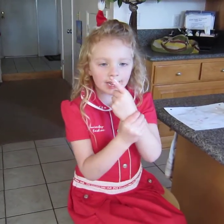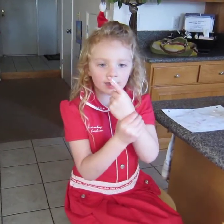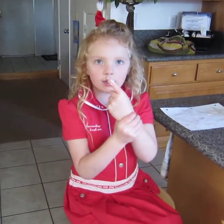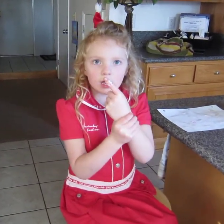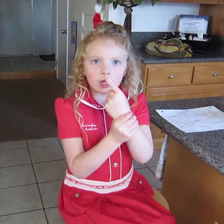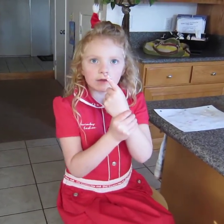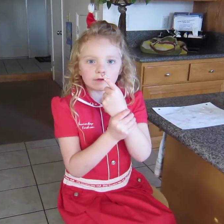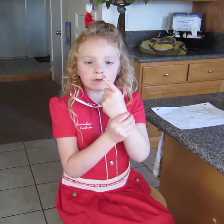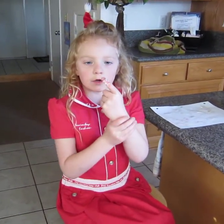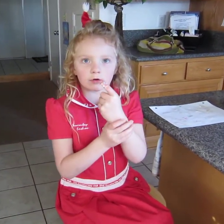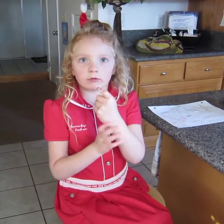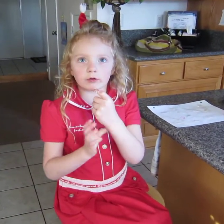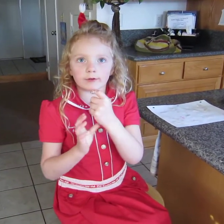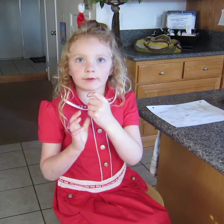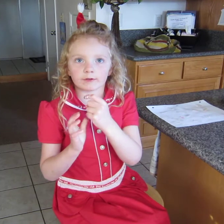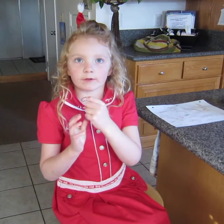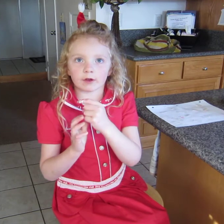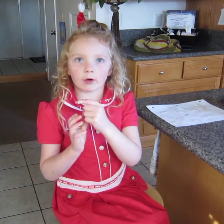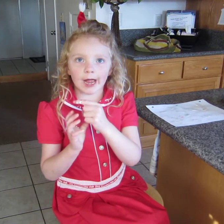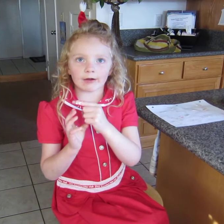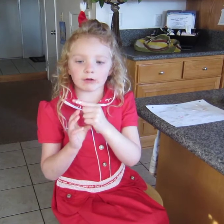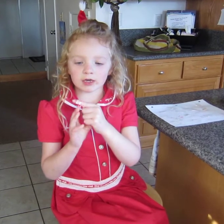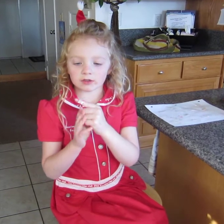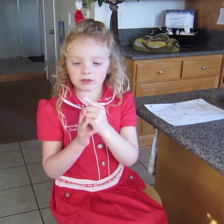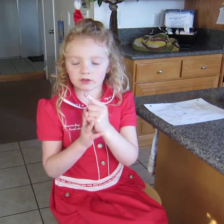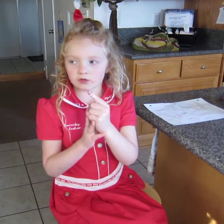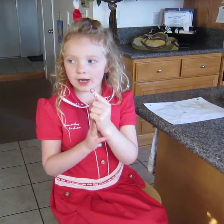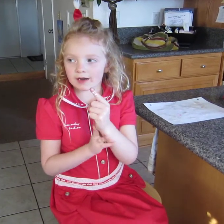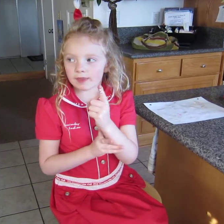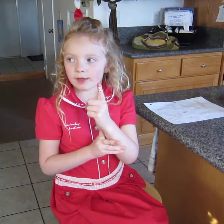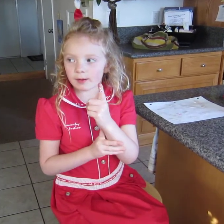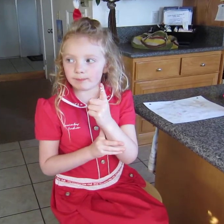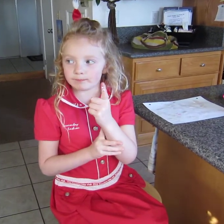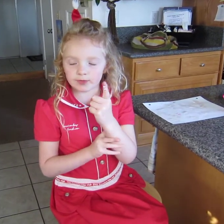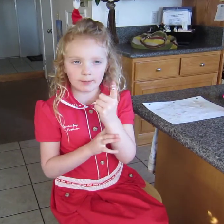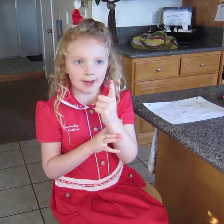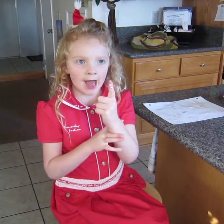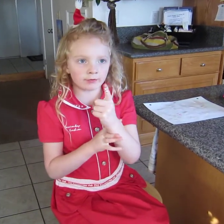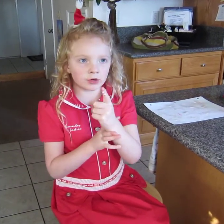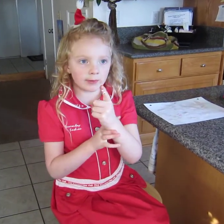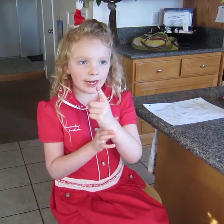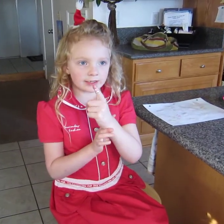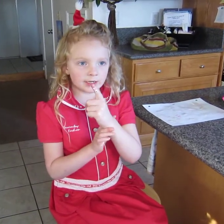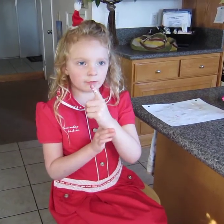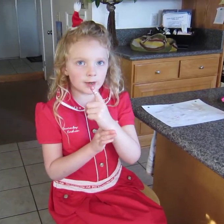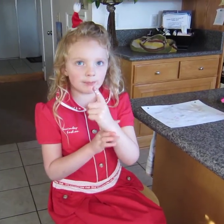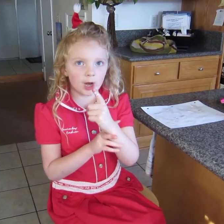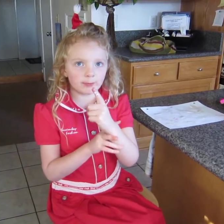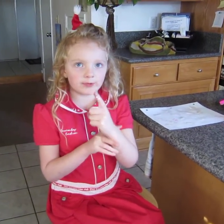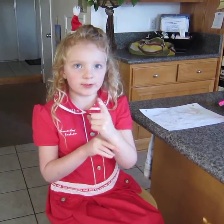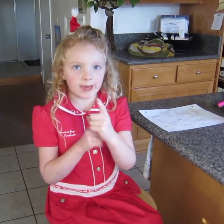so so I went straight in the bathroom and I did what mom said